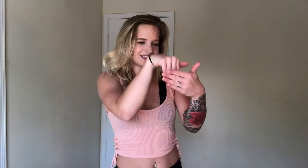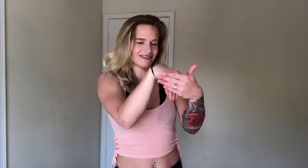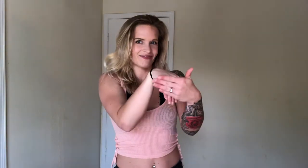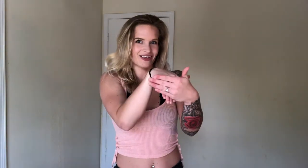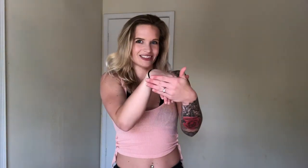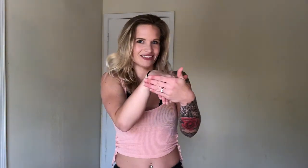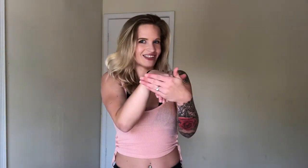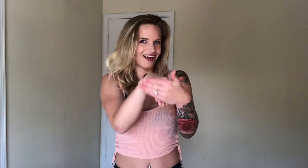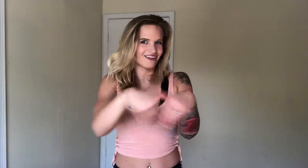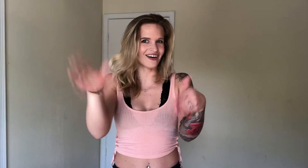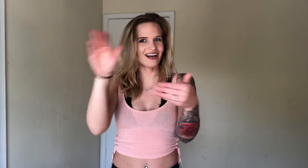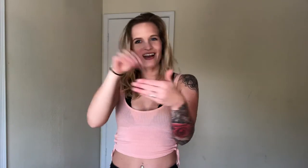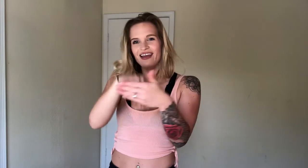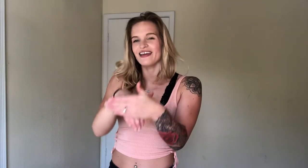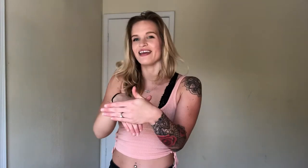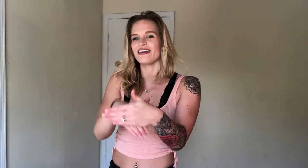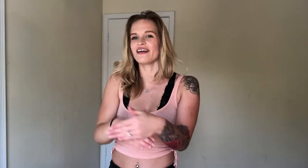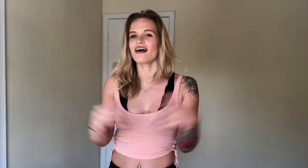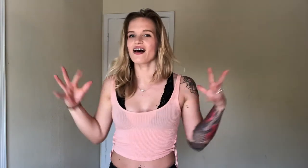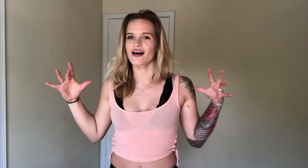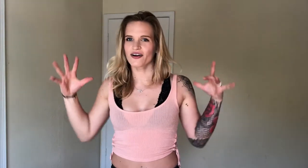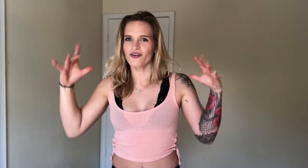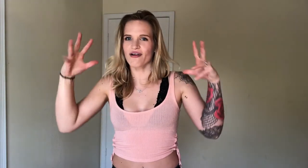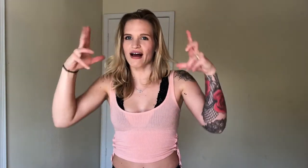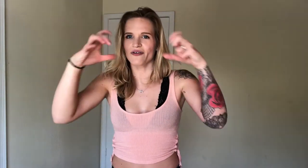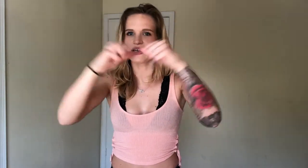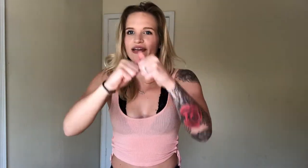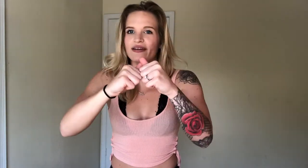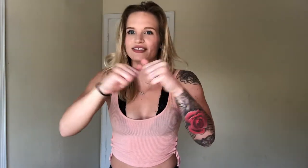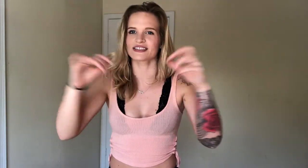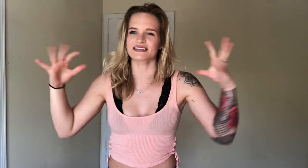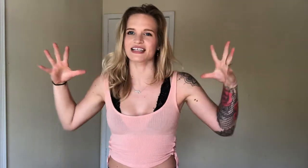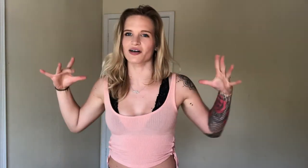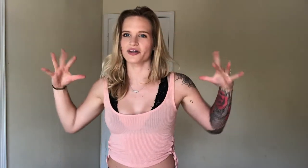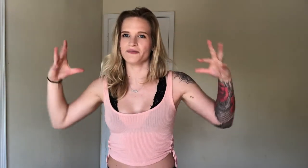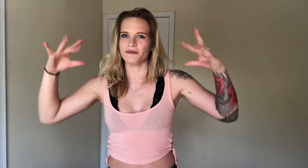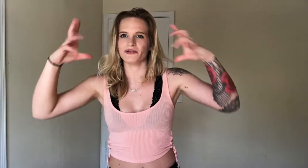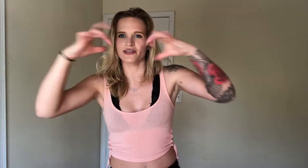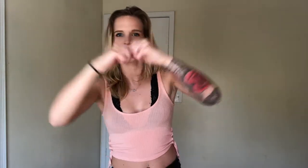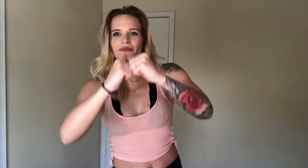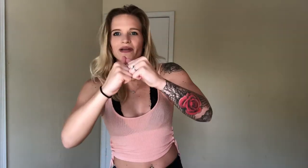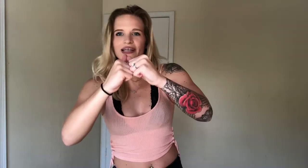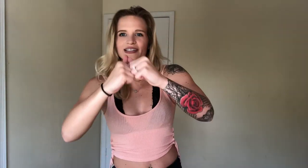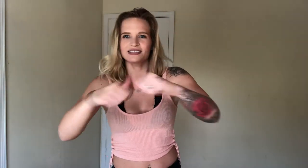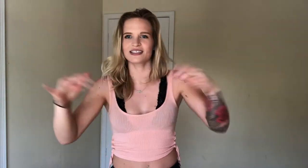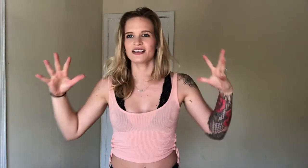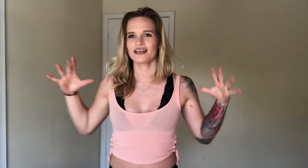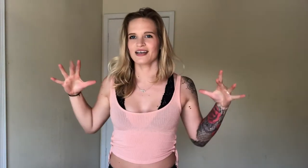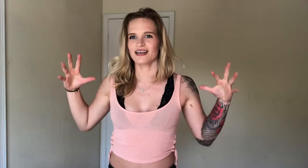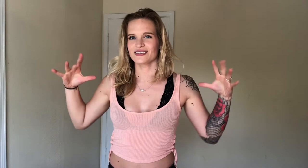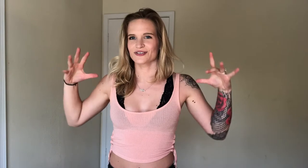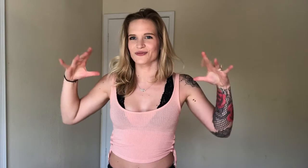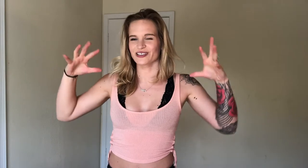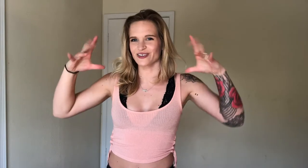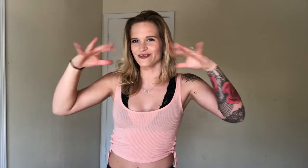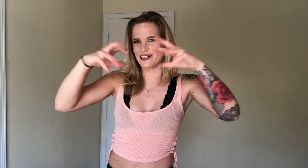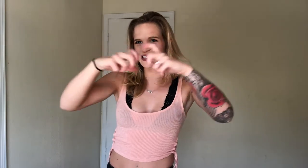in front of the other. In. Crowded. So this is like all the people in one place. Just wiggle your fingers.